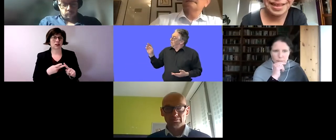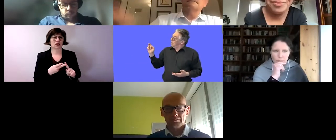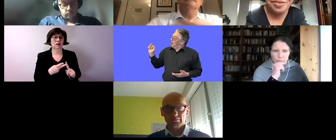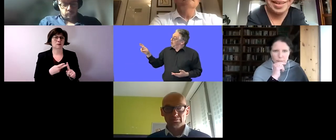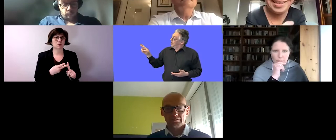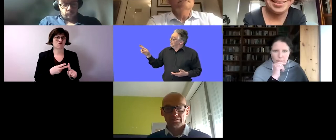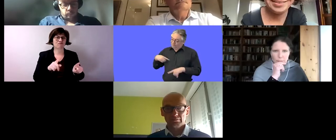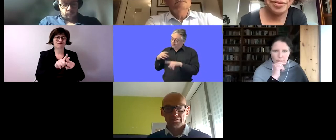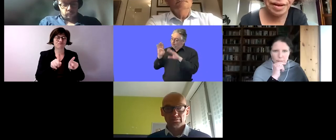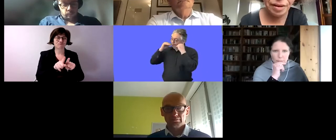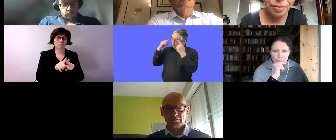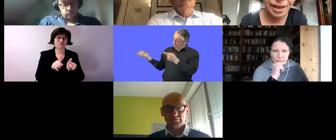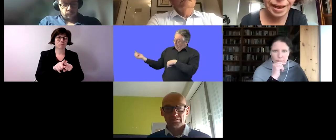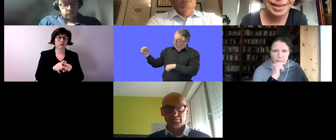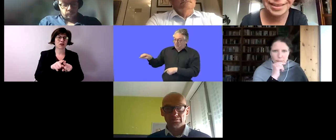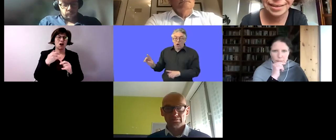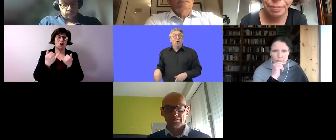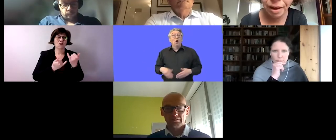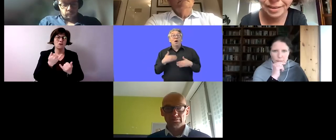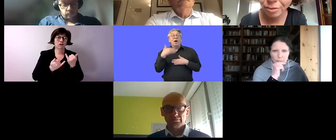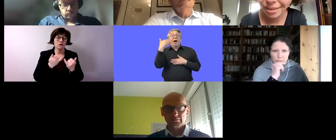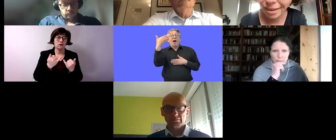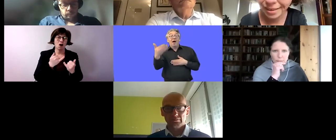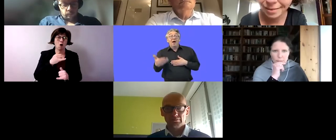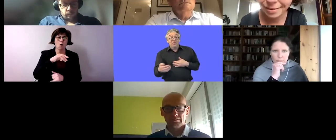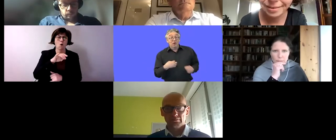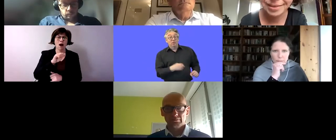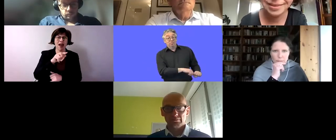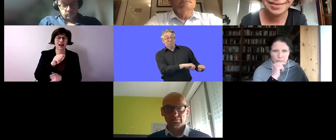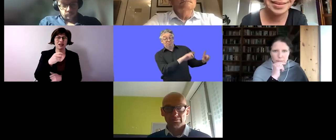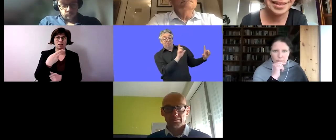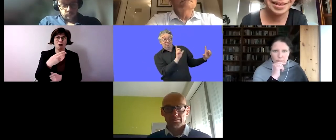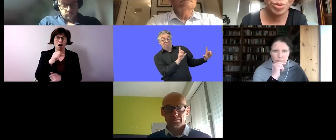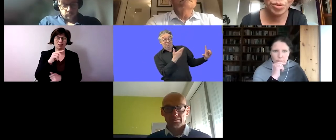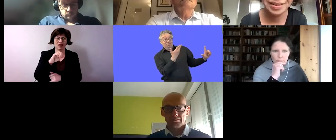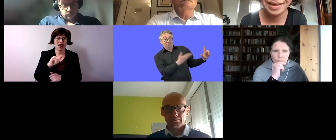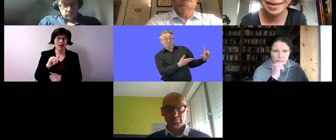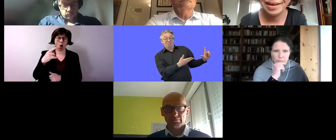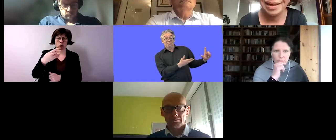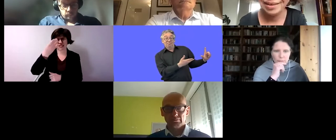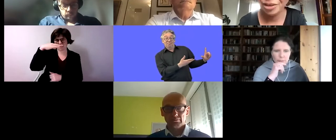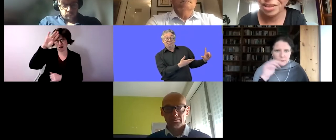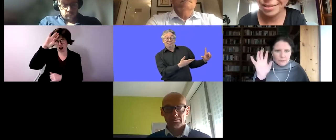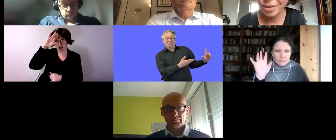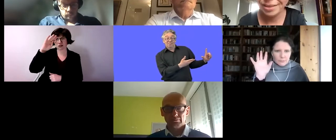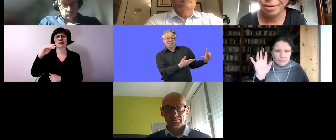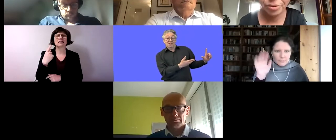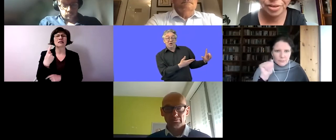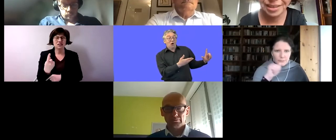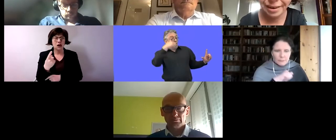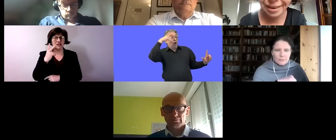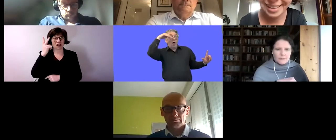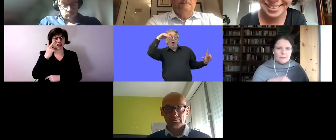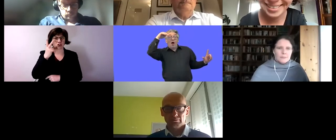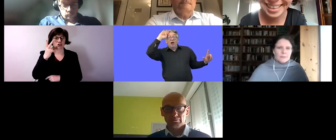us then i'd also like to greet miss aiden m hartney from ireland director